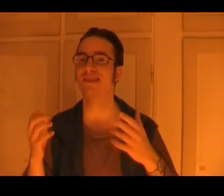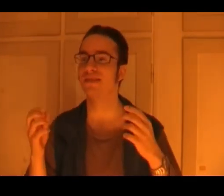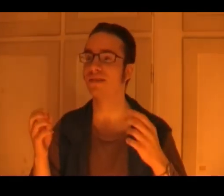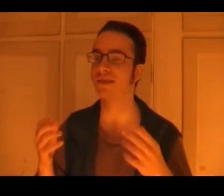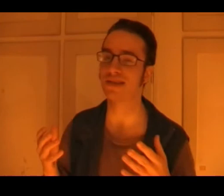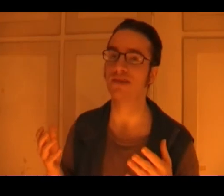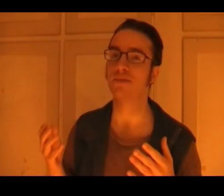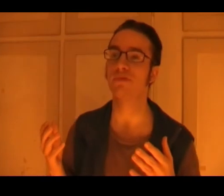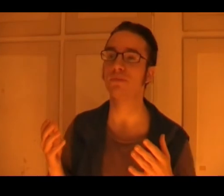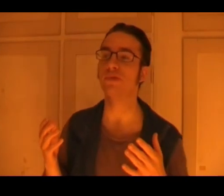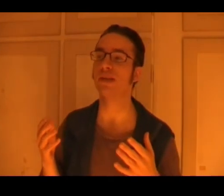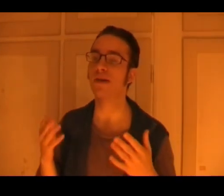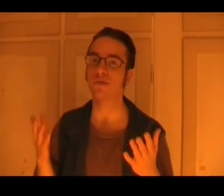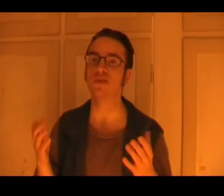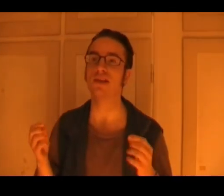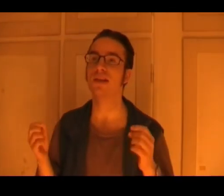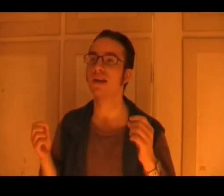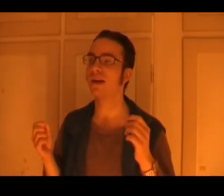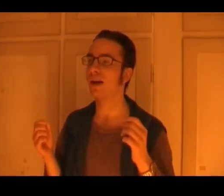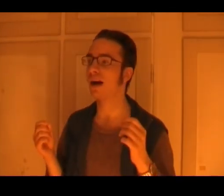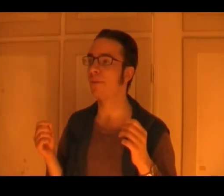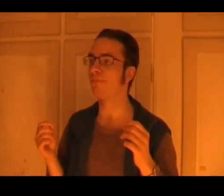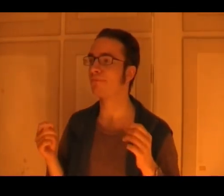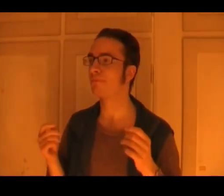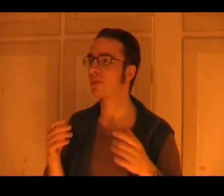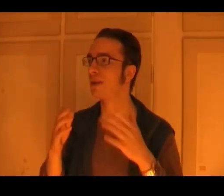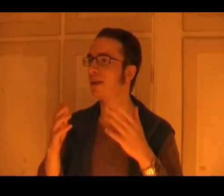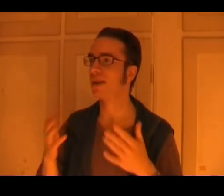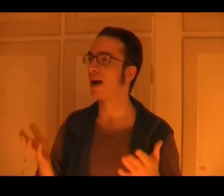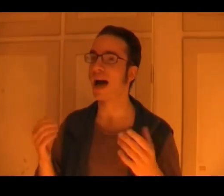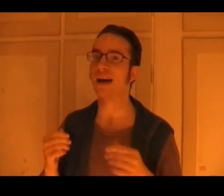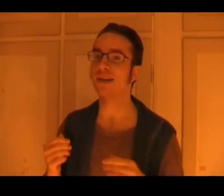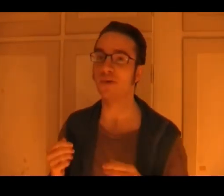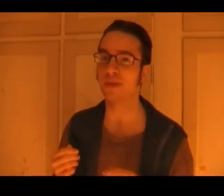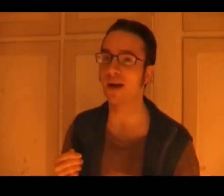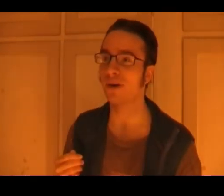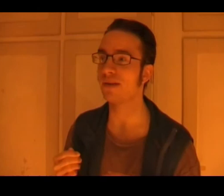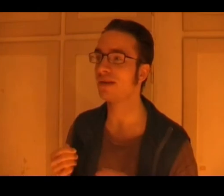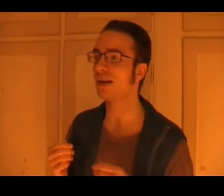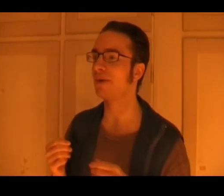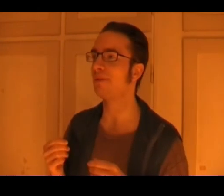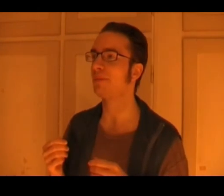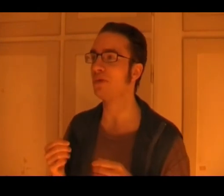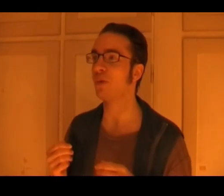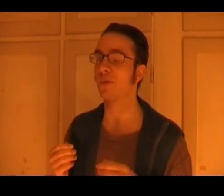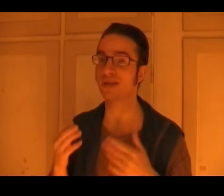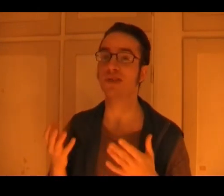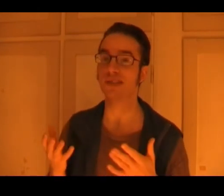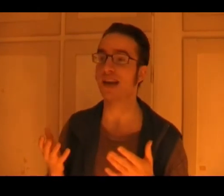disaster movie I've ever seen. Um, I'd, I'd go for that one, um, if you want to watch a good disaster